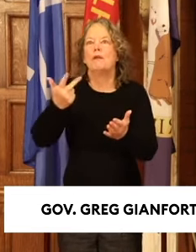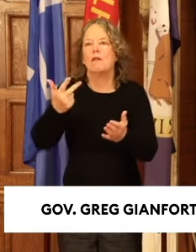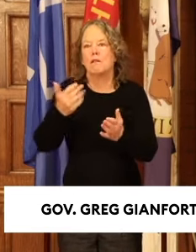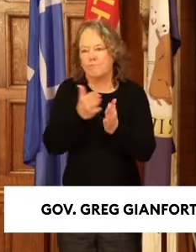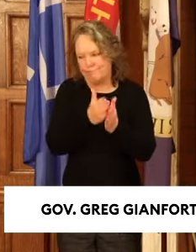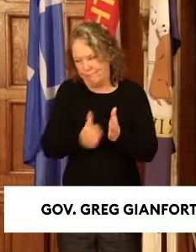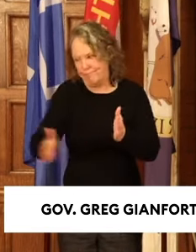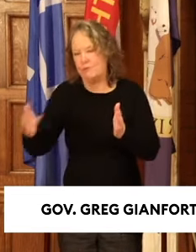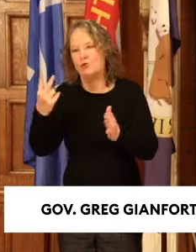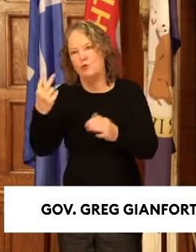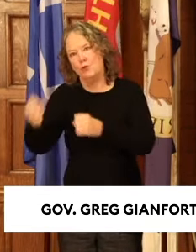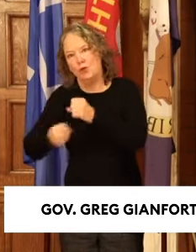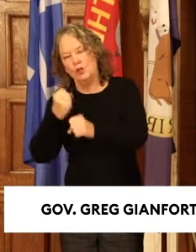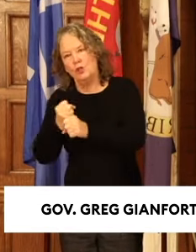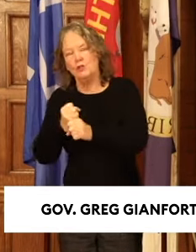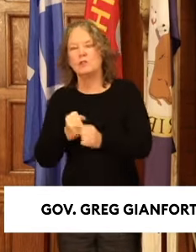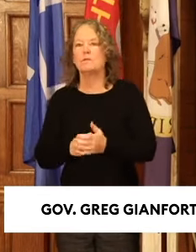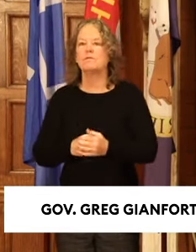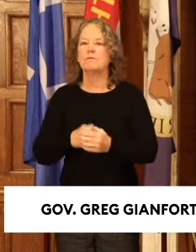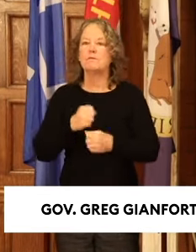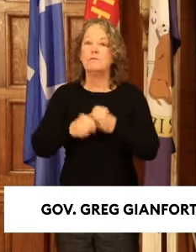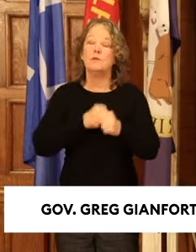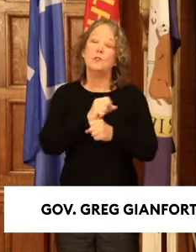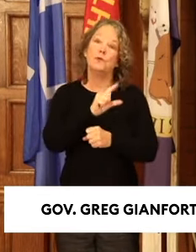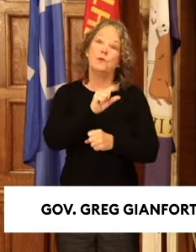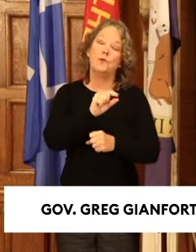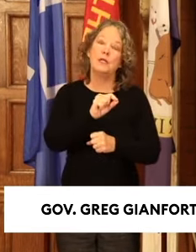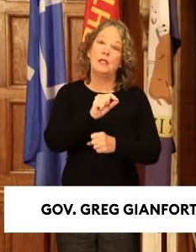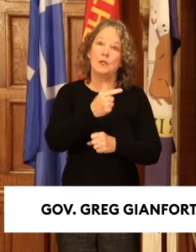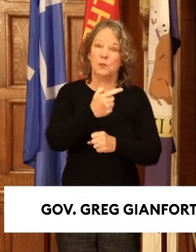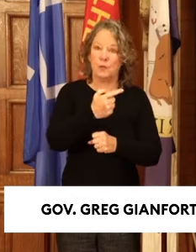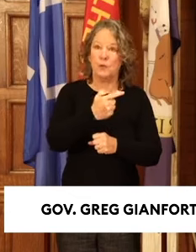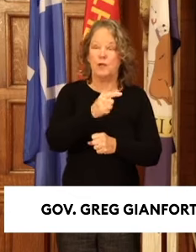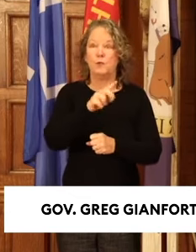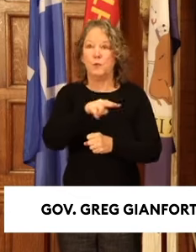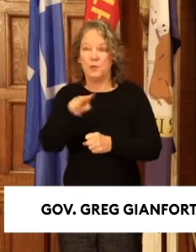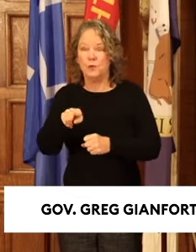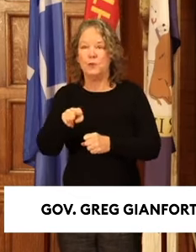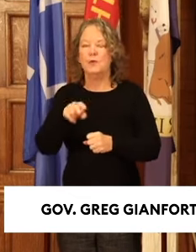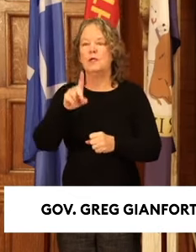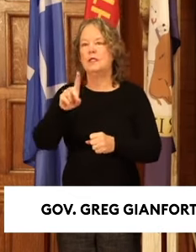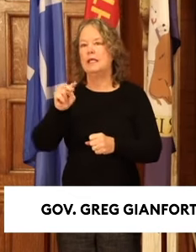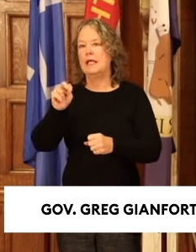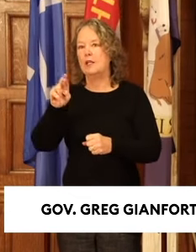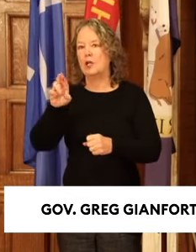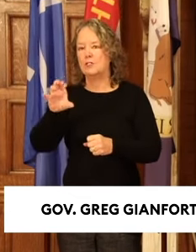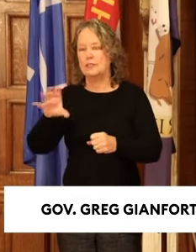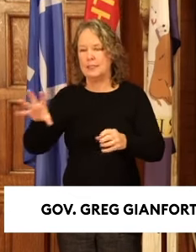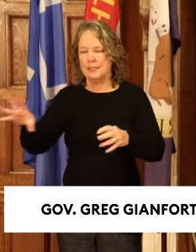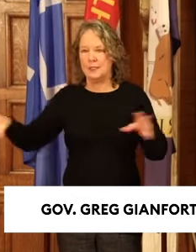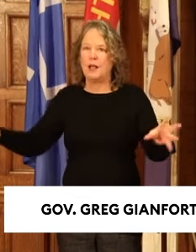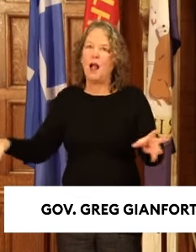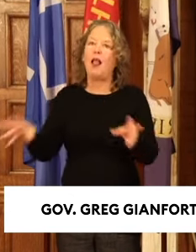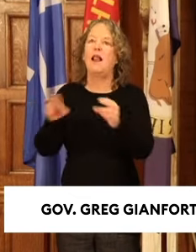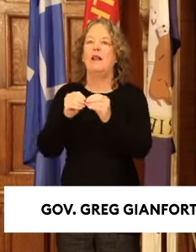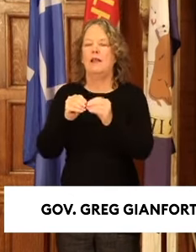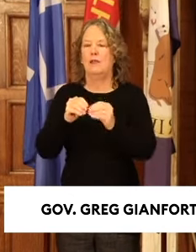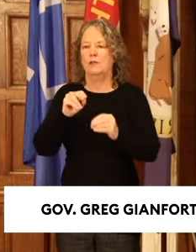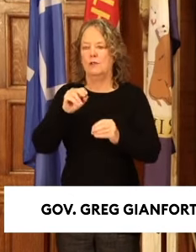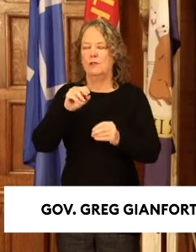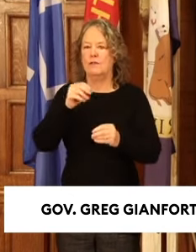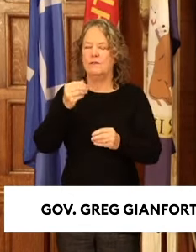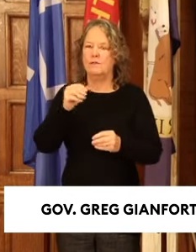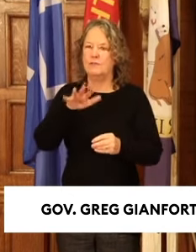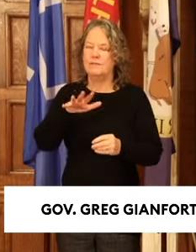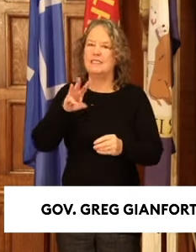In 2021 and 2022, DNRC placed a collective 56,000 acres